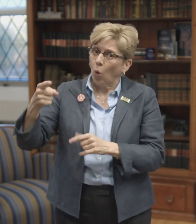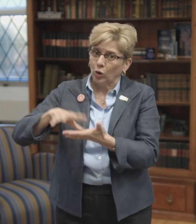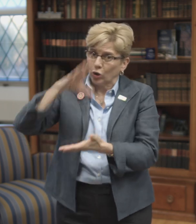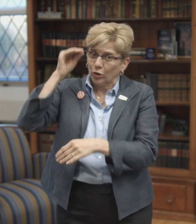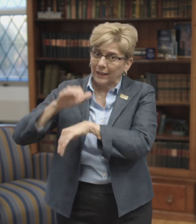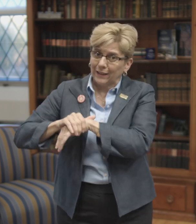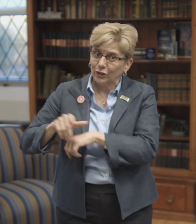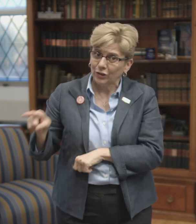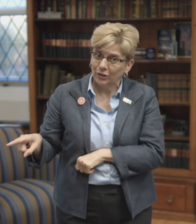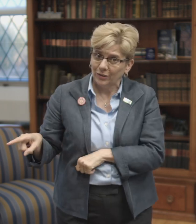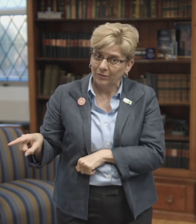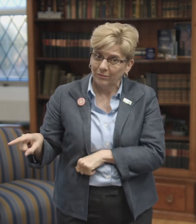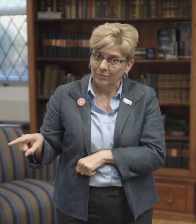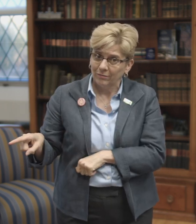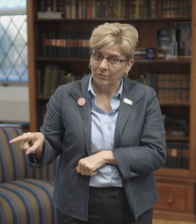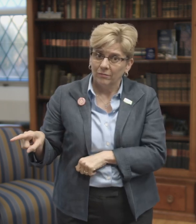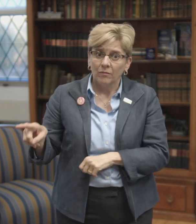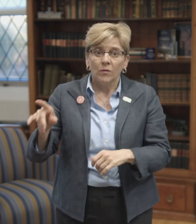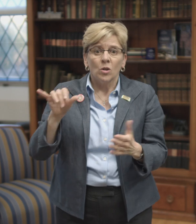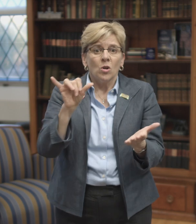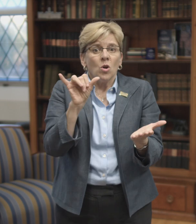we compare deaf children to hearing children who only learn English.